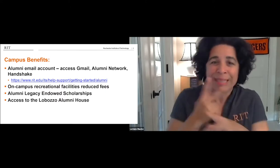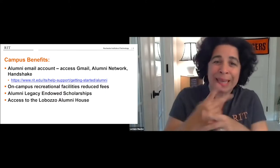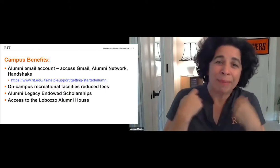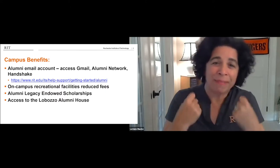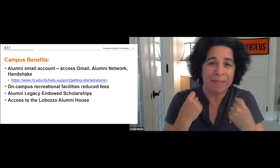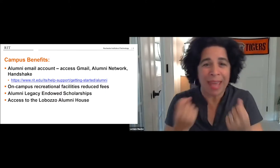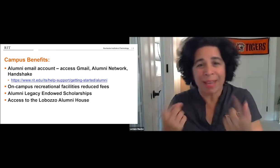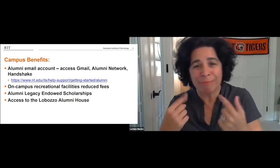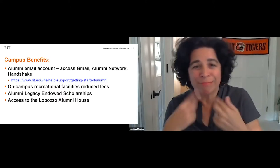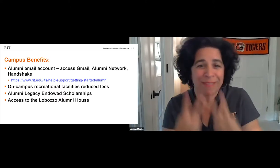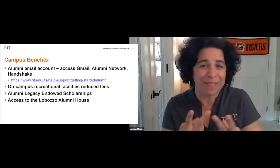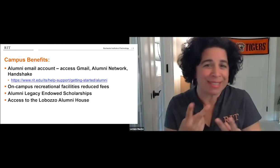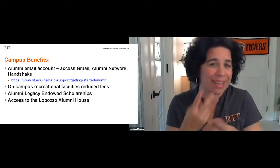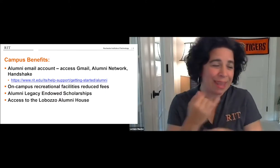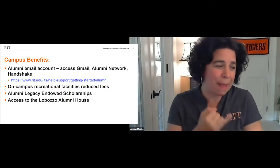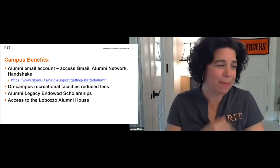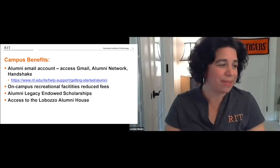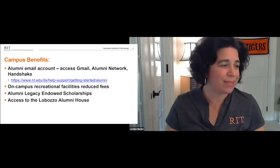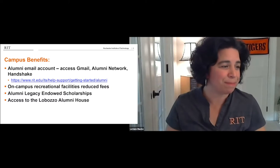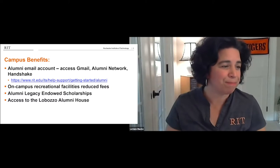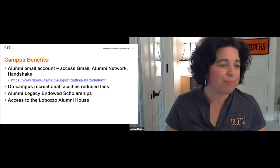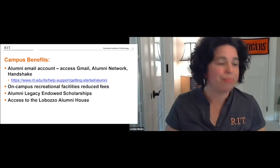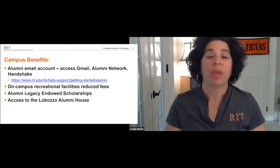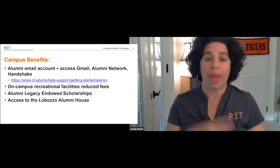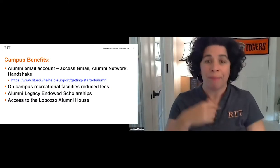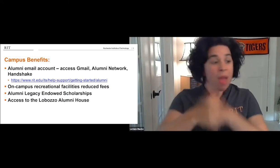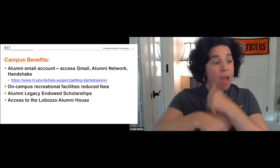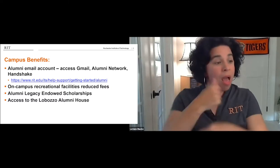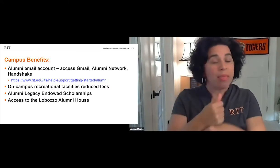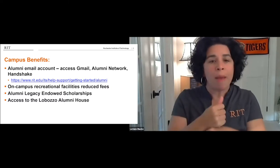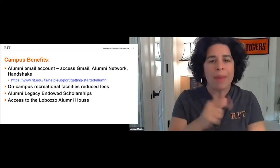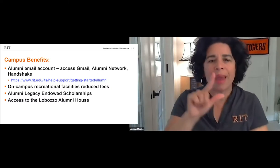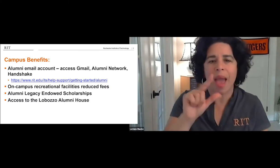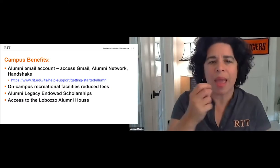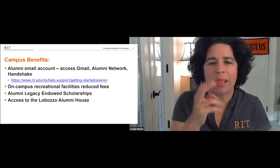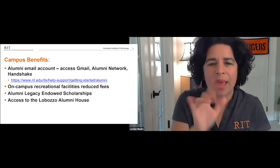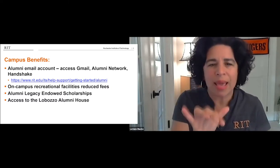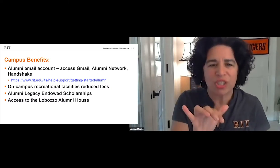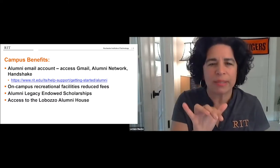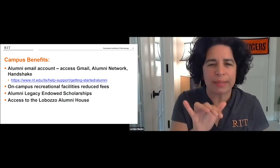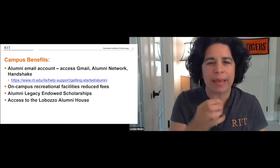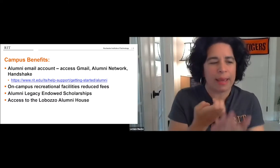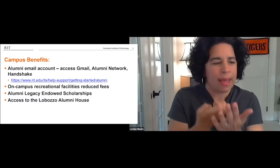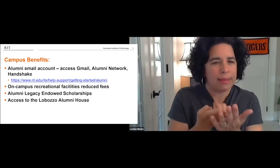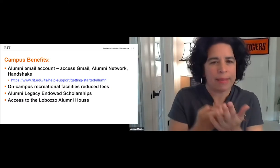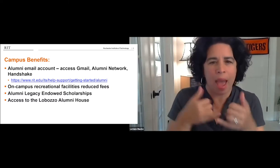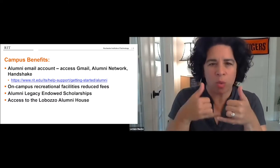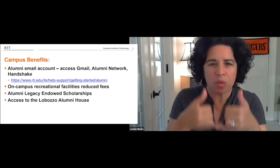track, the pool. It's a nice way to keep fit while you're visiting campus. We also offer alumni